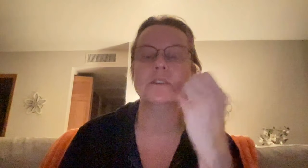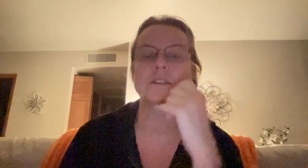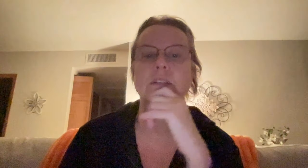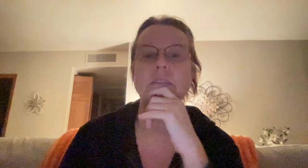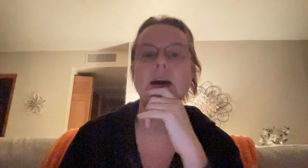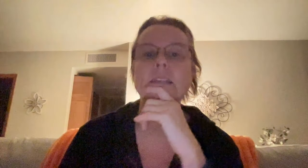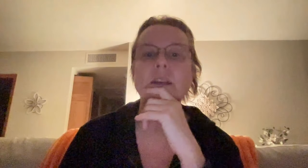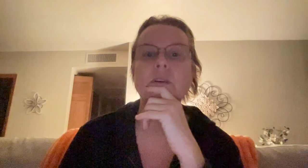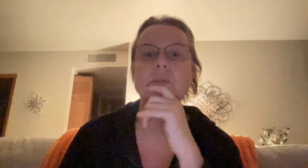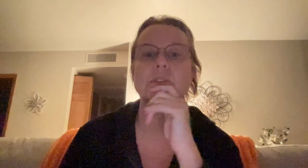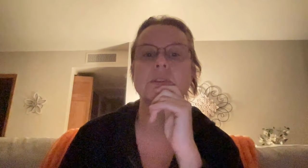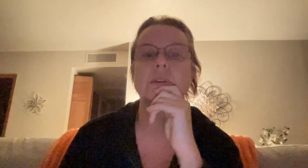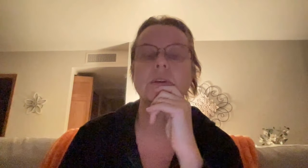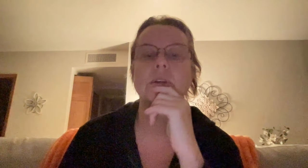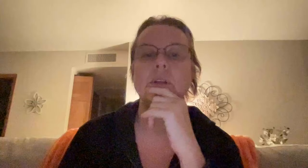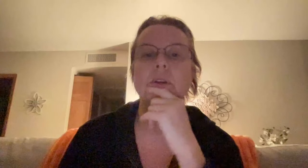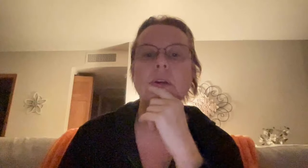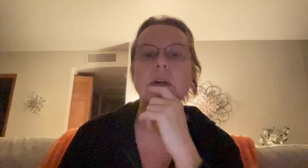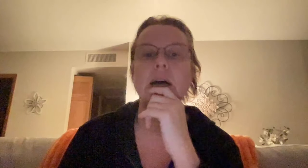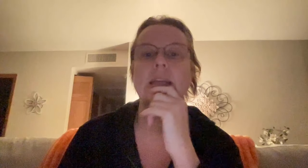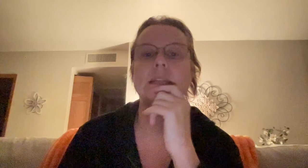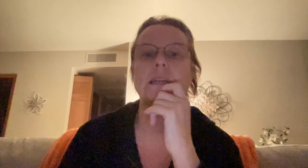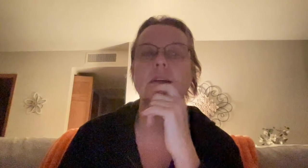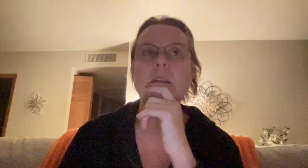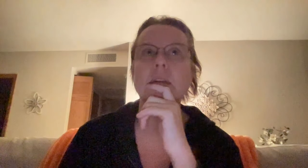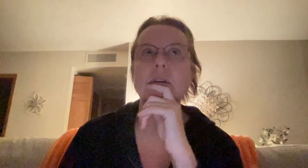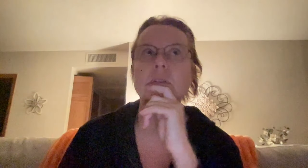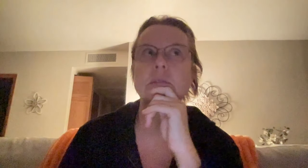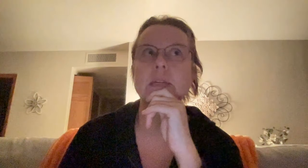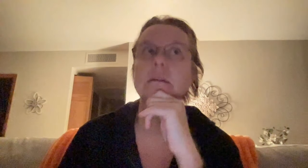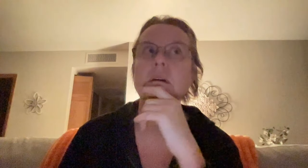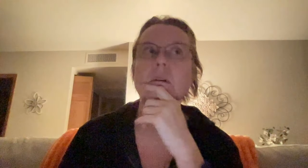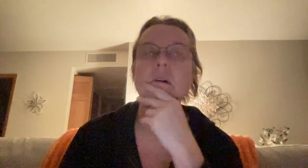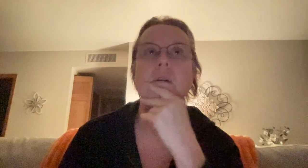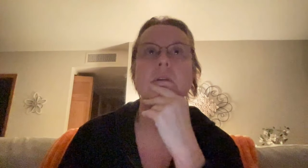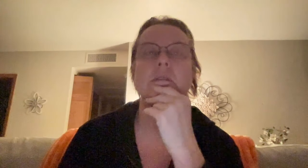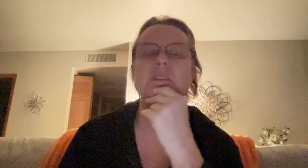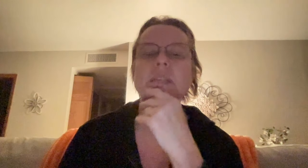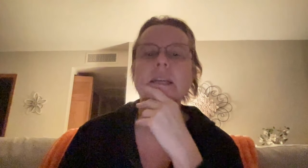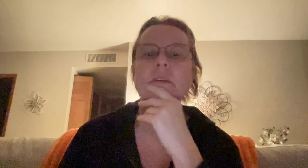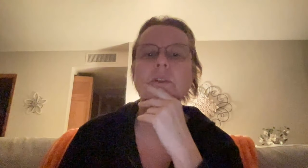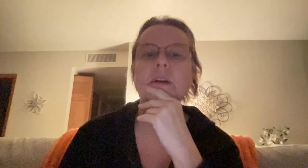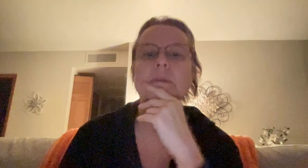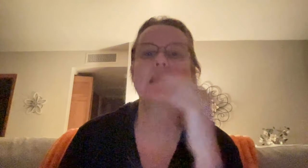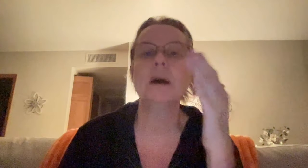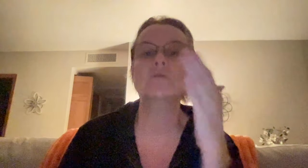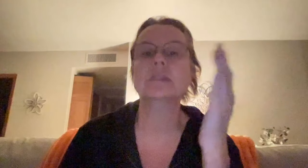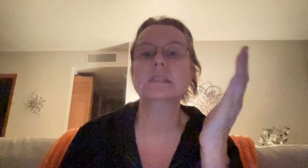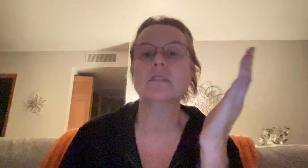understood. If I don't, I can like, you know, I don't know, especially as I get older. I mean, my boundaries are